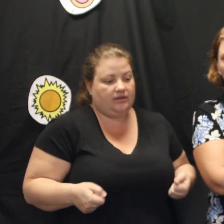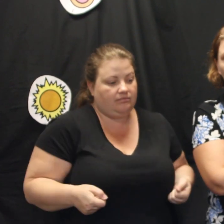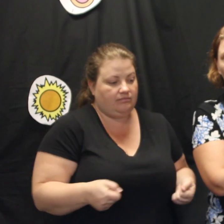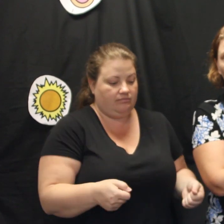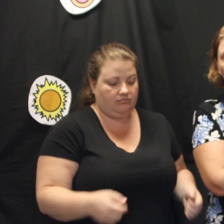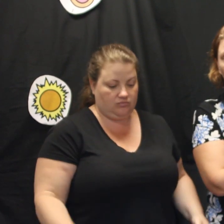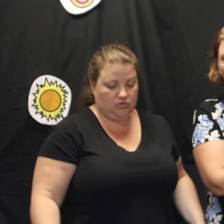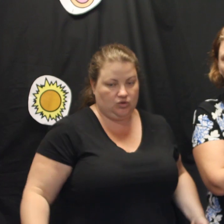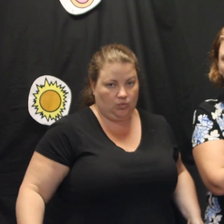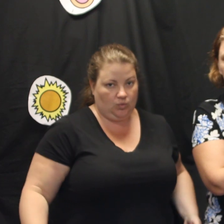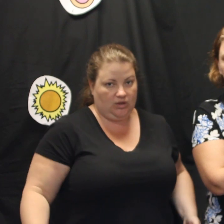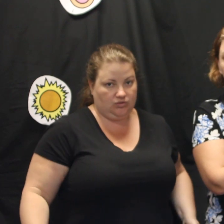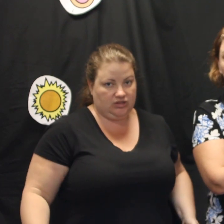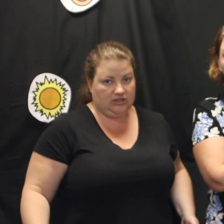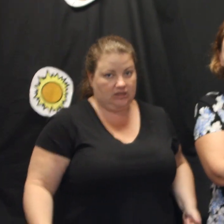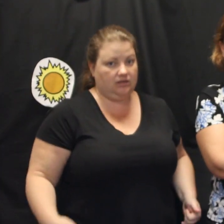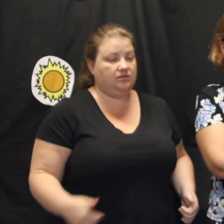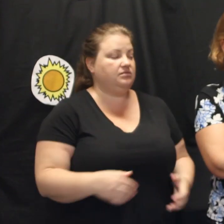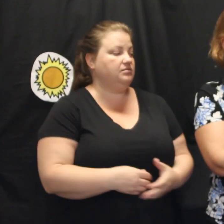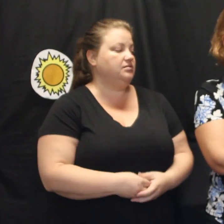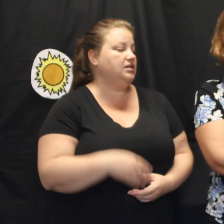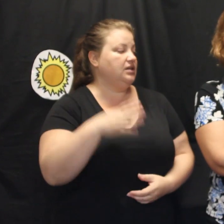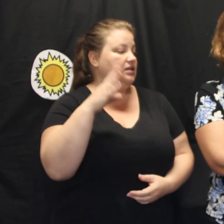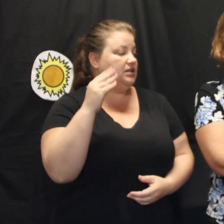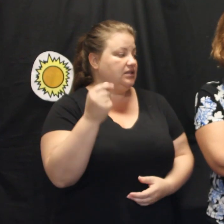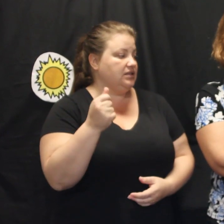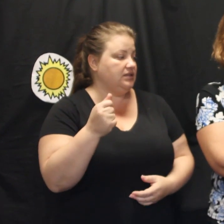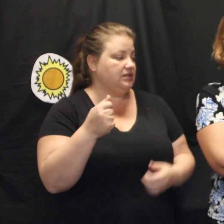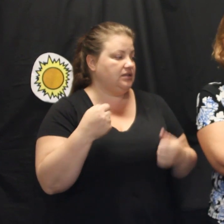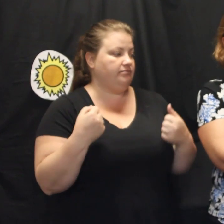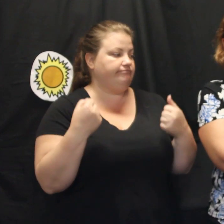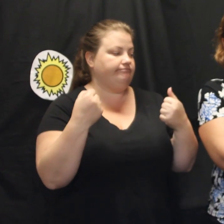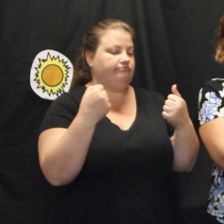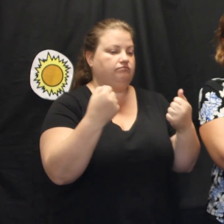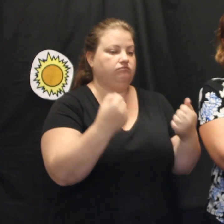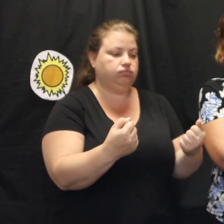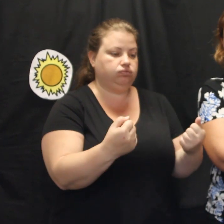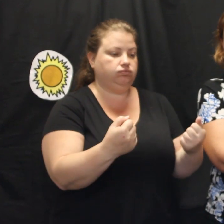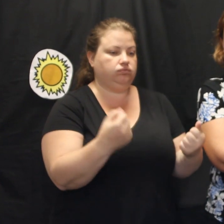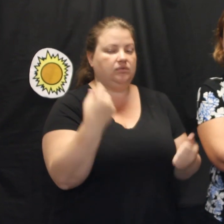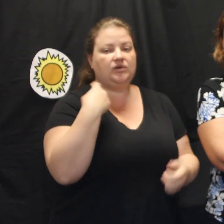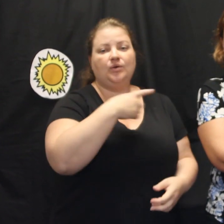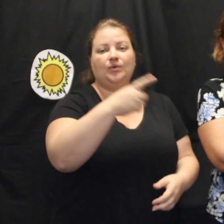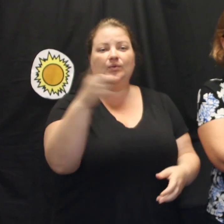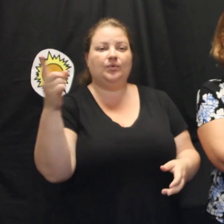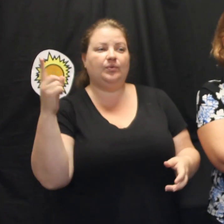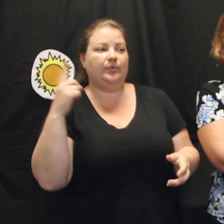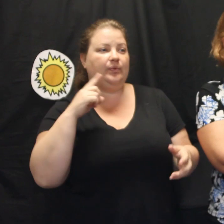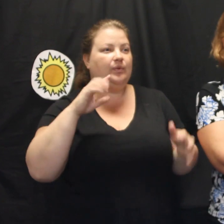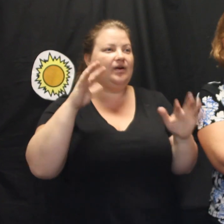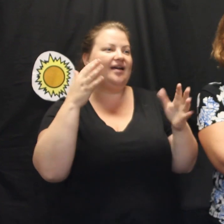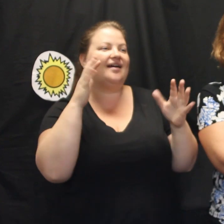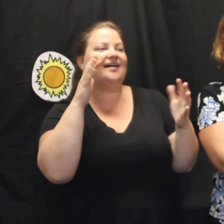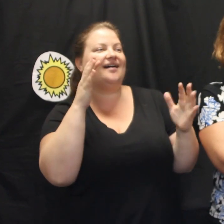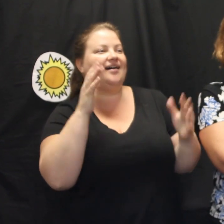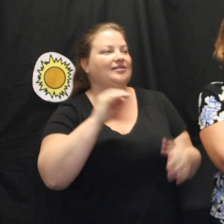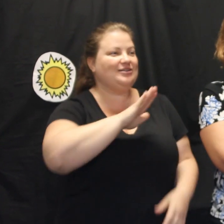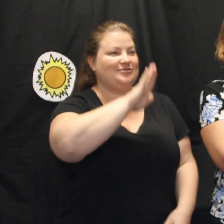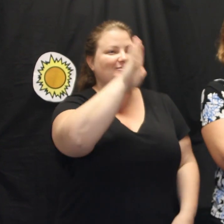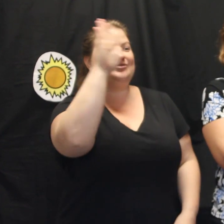ride in cars. We clap and wave as they go past. Well